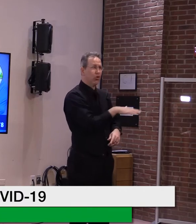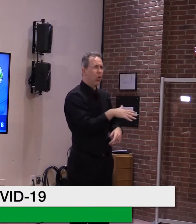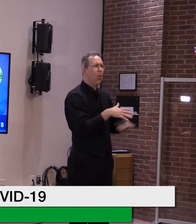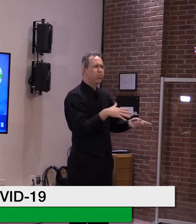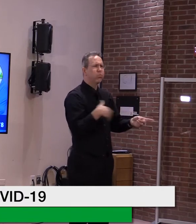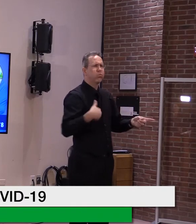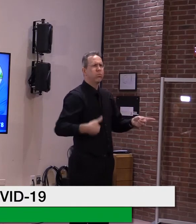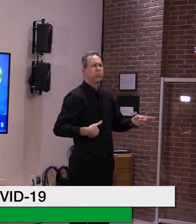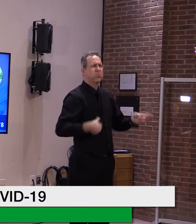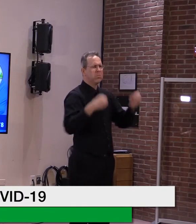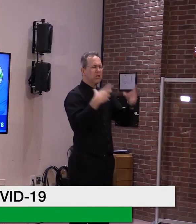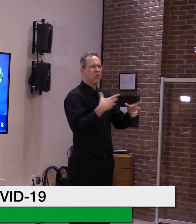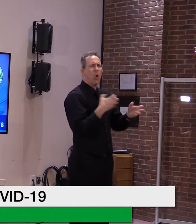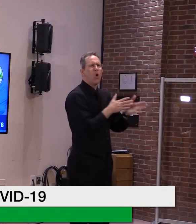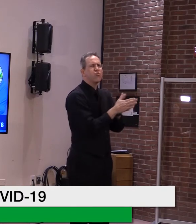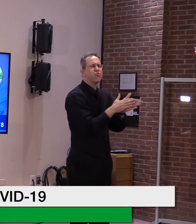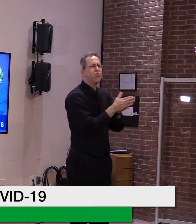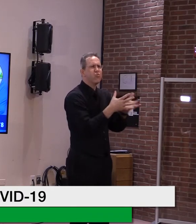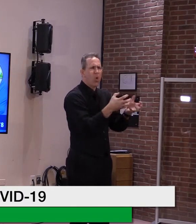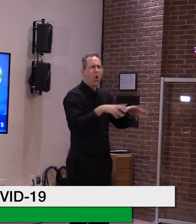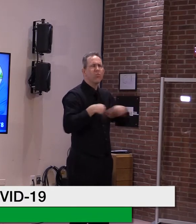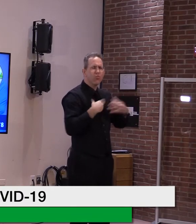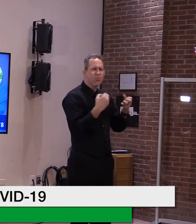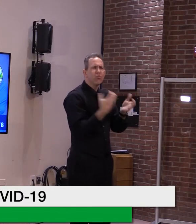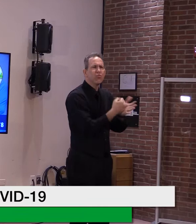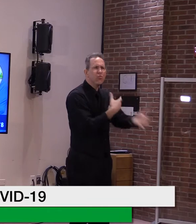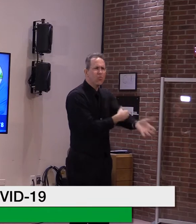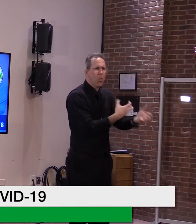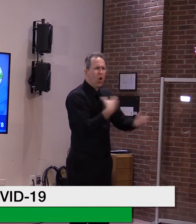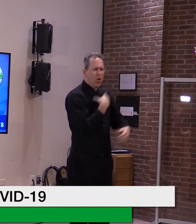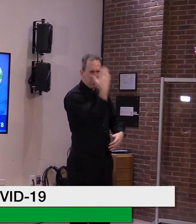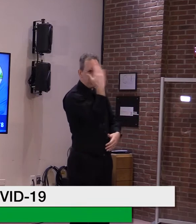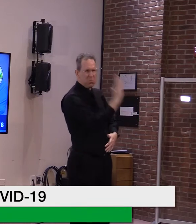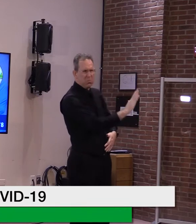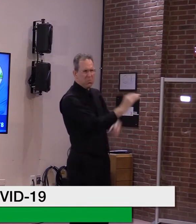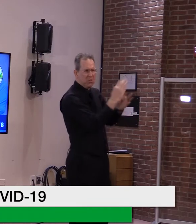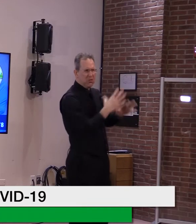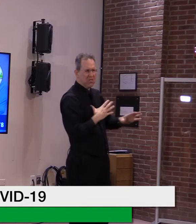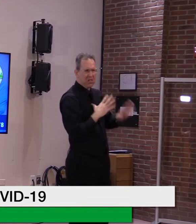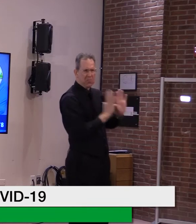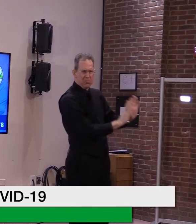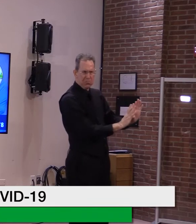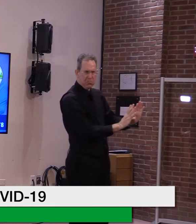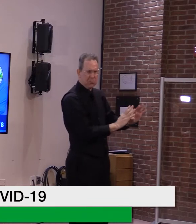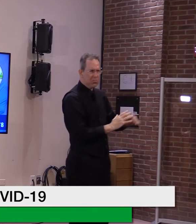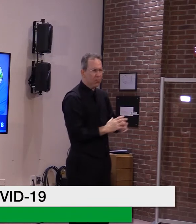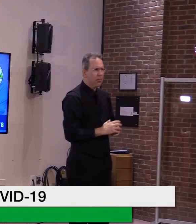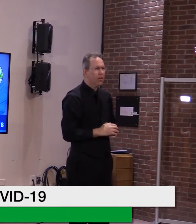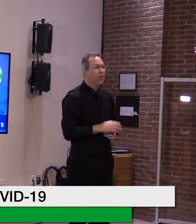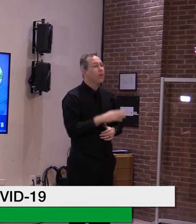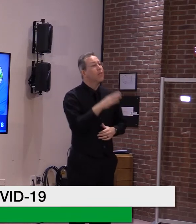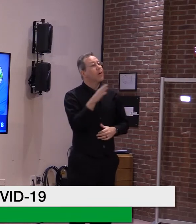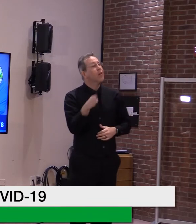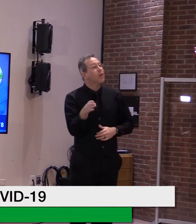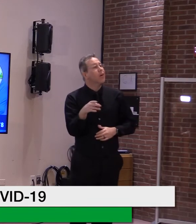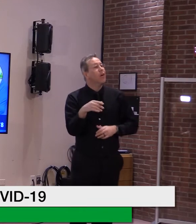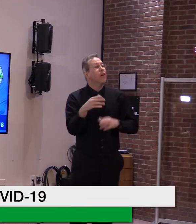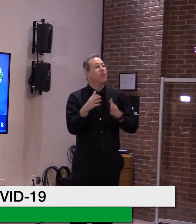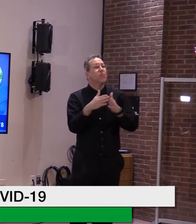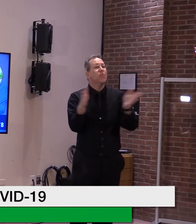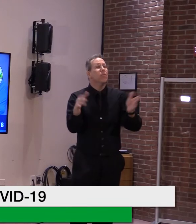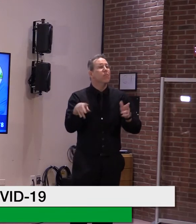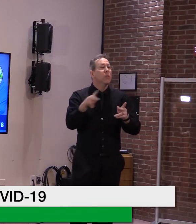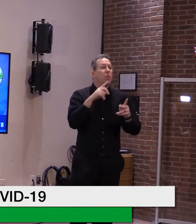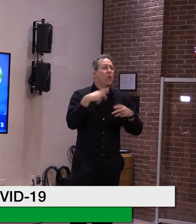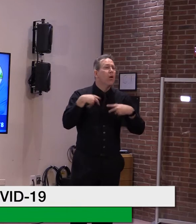and school staff side. On the high-risk condition side, I think we've got to give it